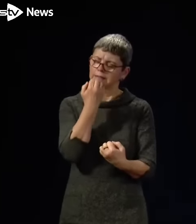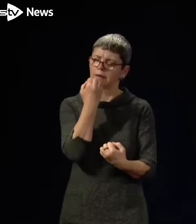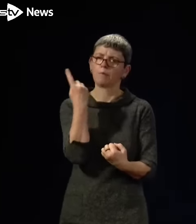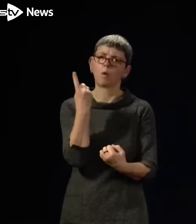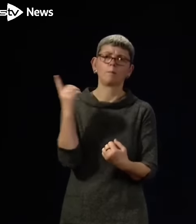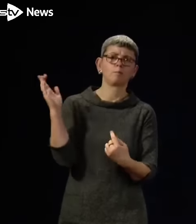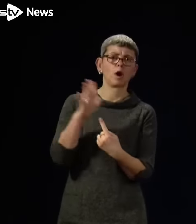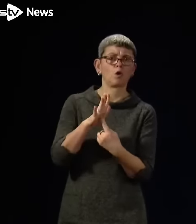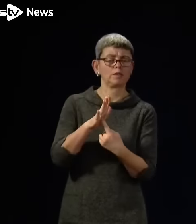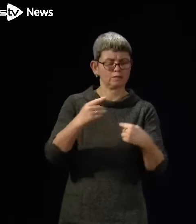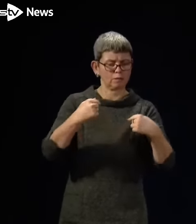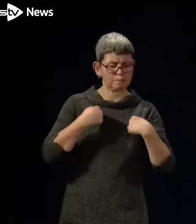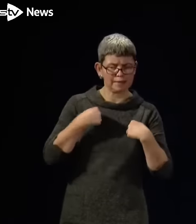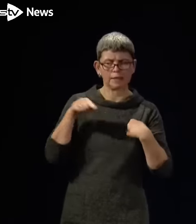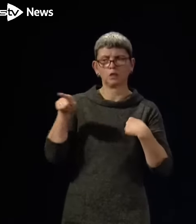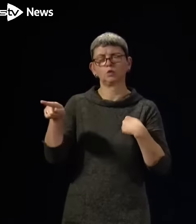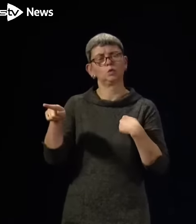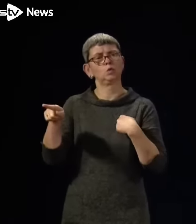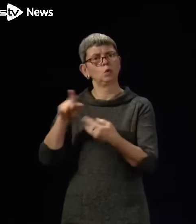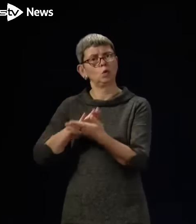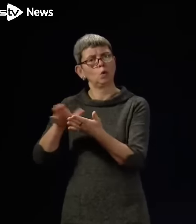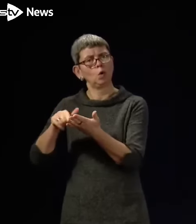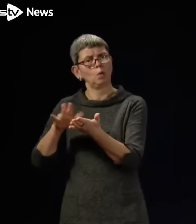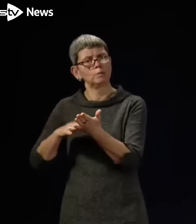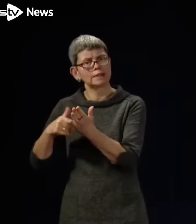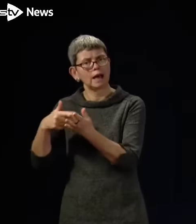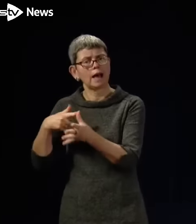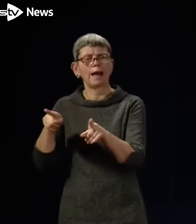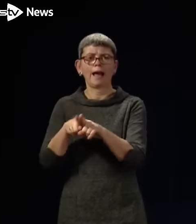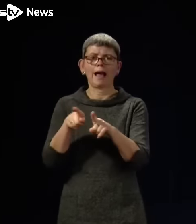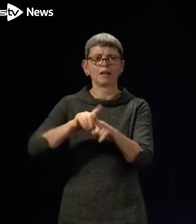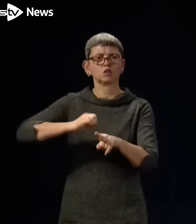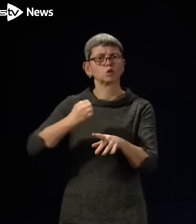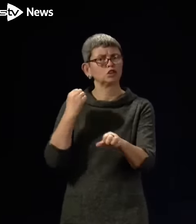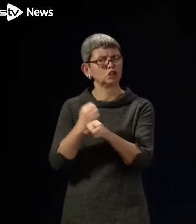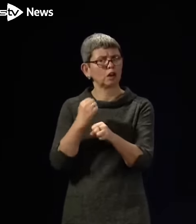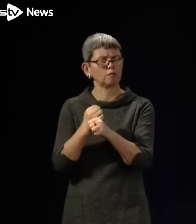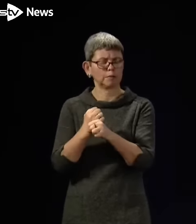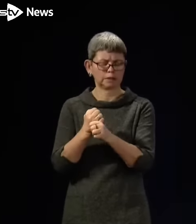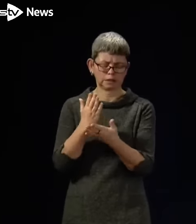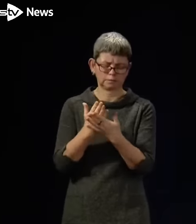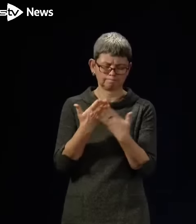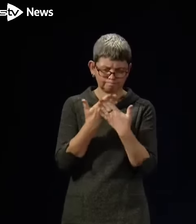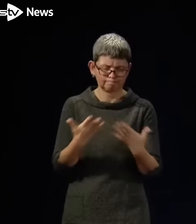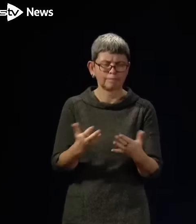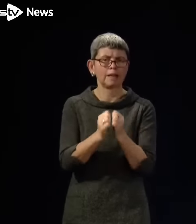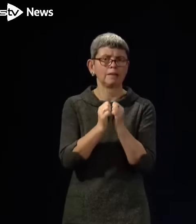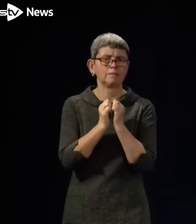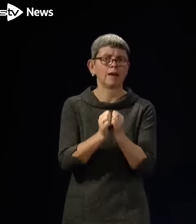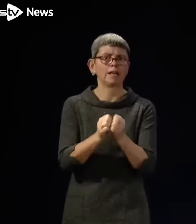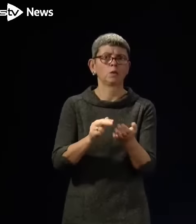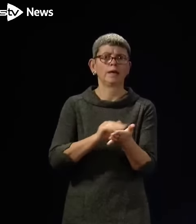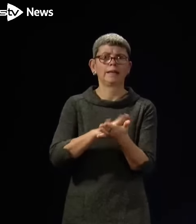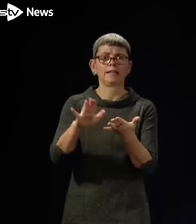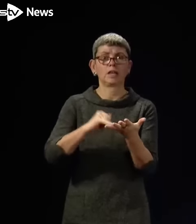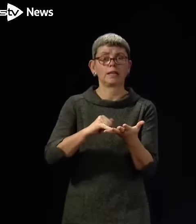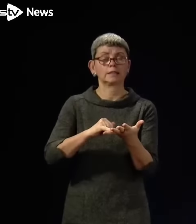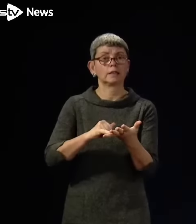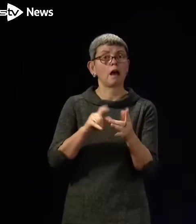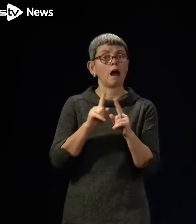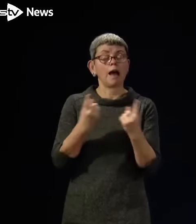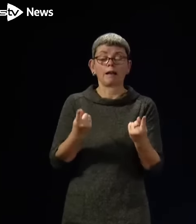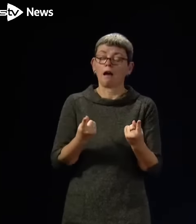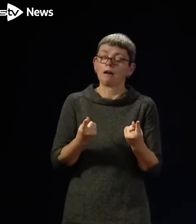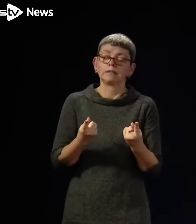to HMSA, to the government, to avoid any industrial action in our National Health Service, and you know, I can't guarantee we will